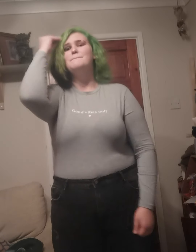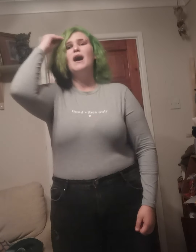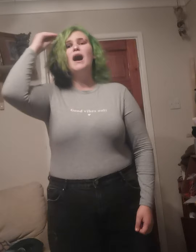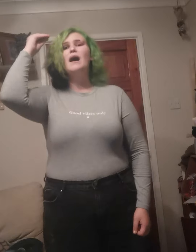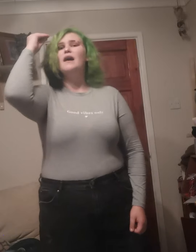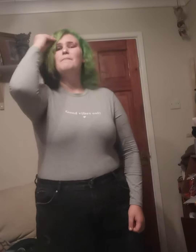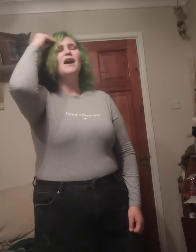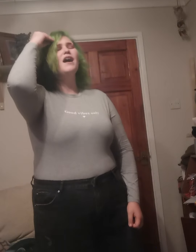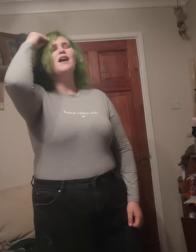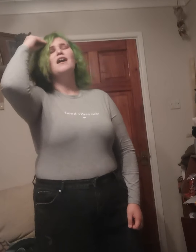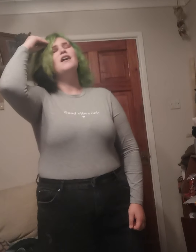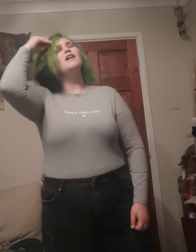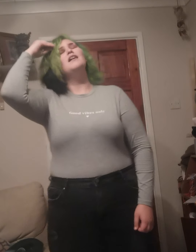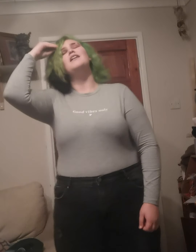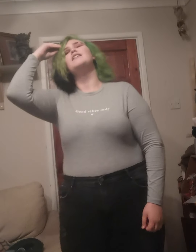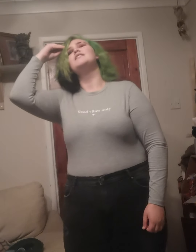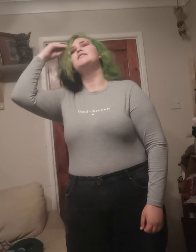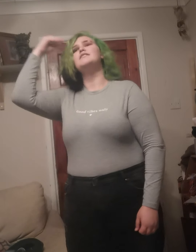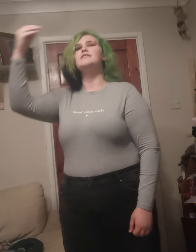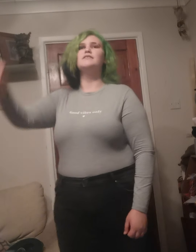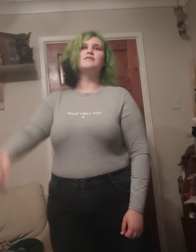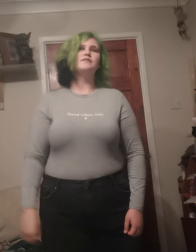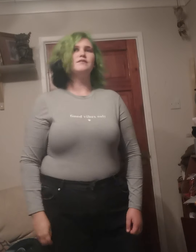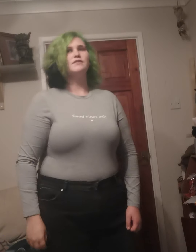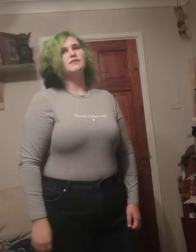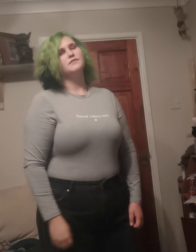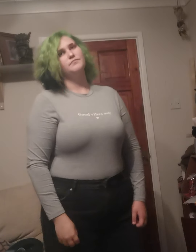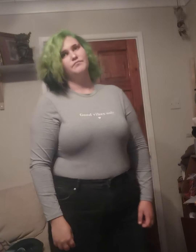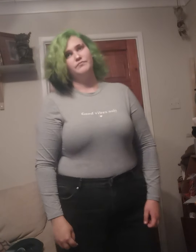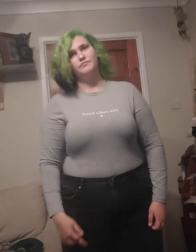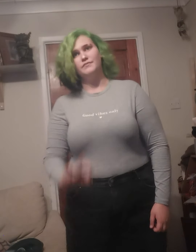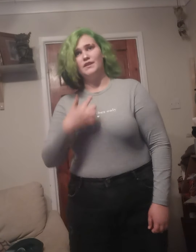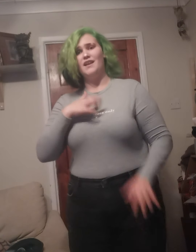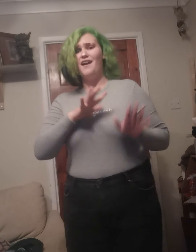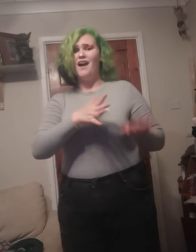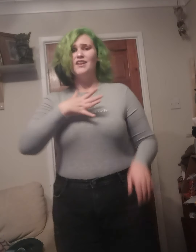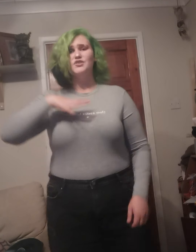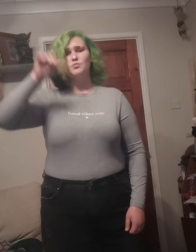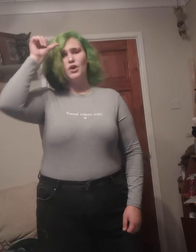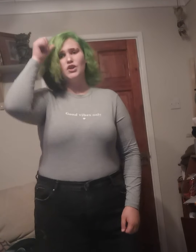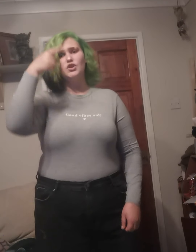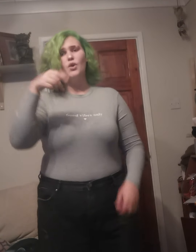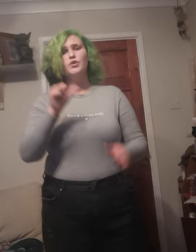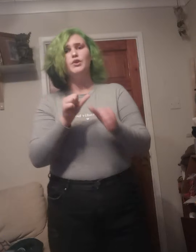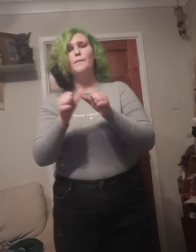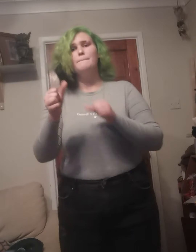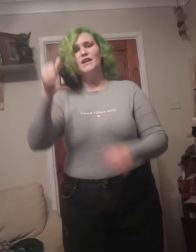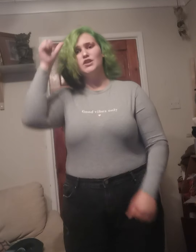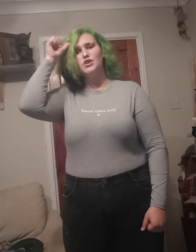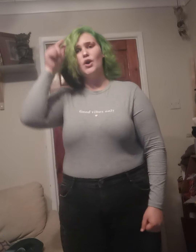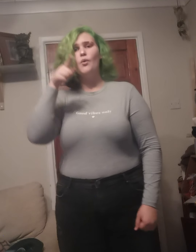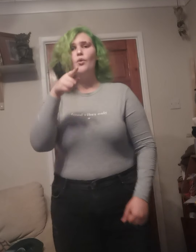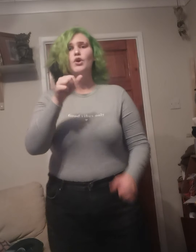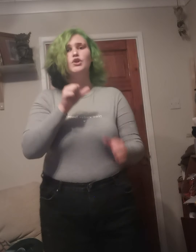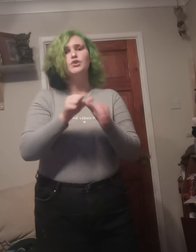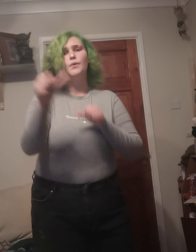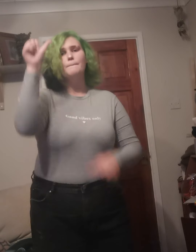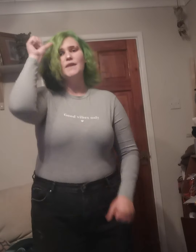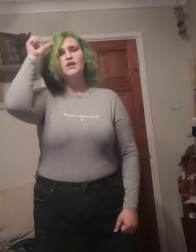my mind I just wanna know you better know You better